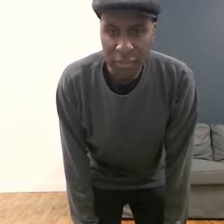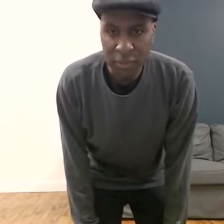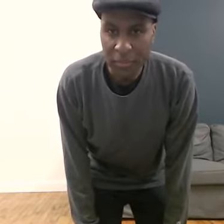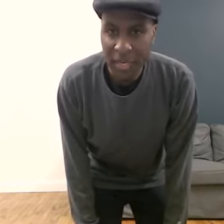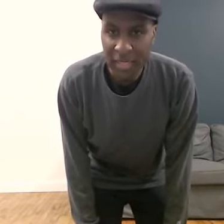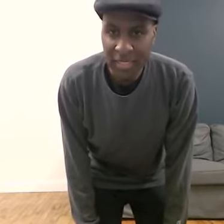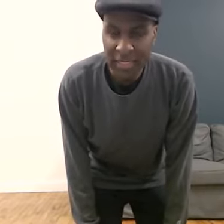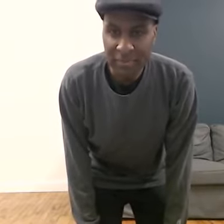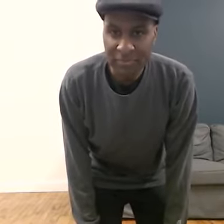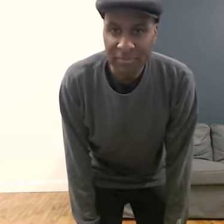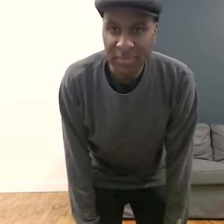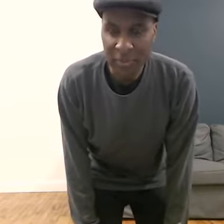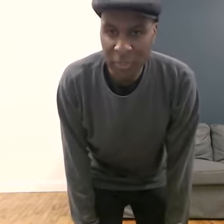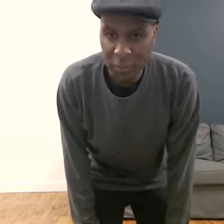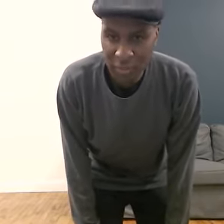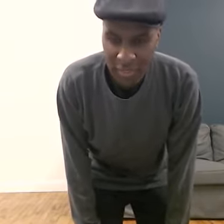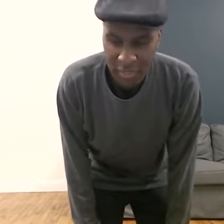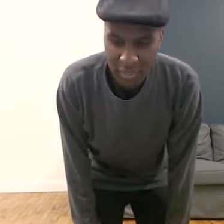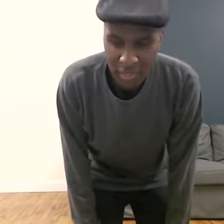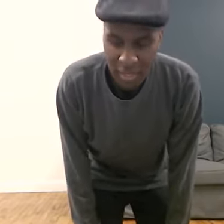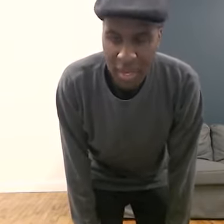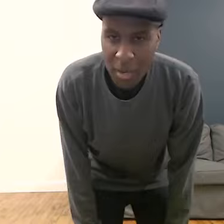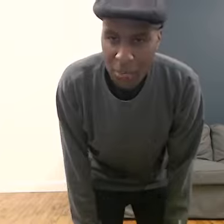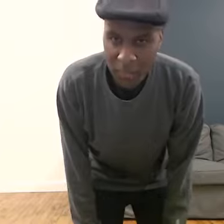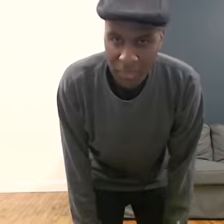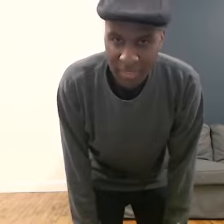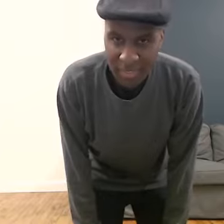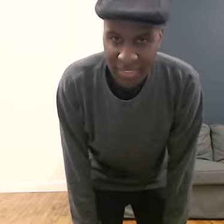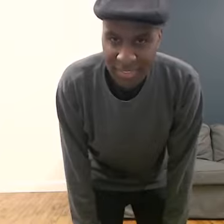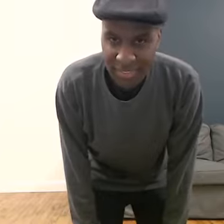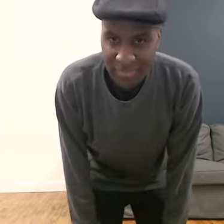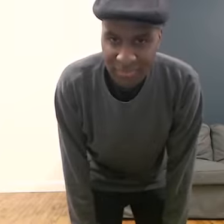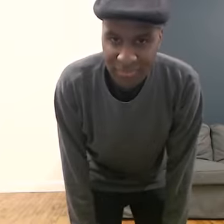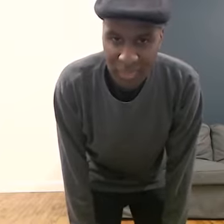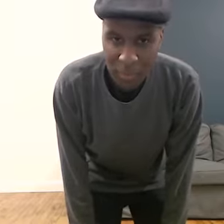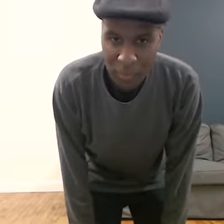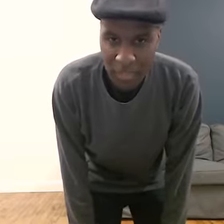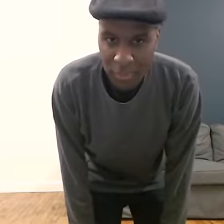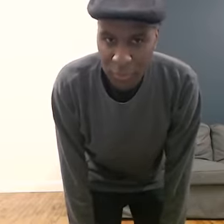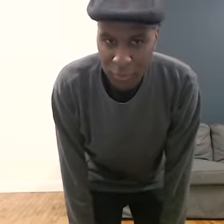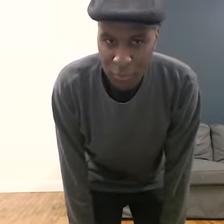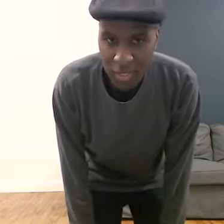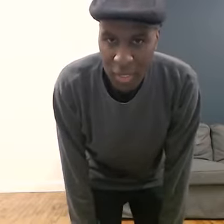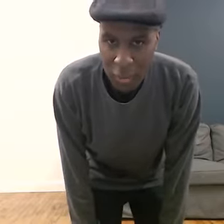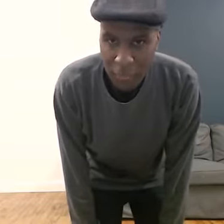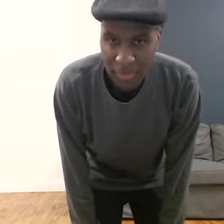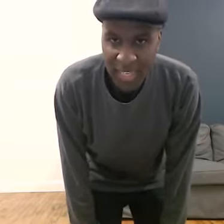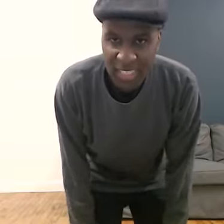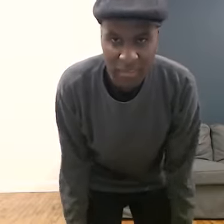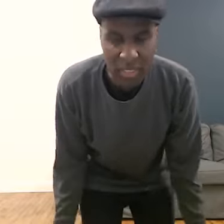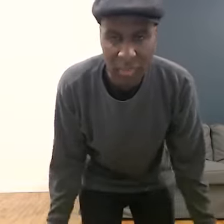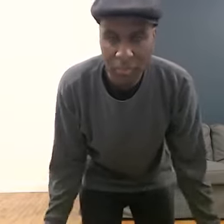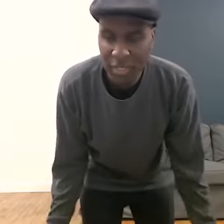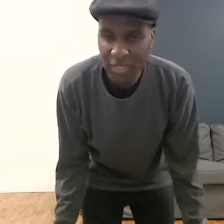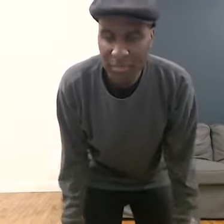into your body. It can be used as a moving meditation, a way to relax, become present.